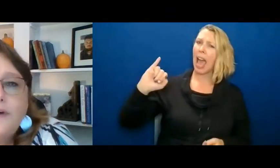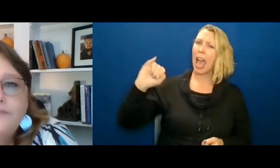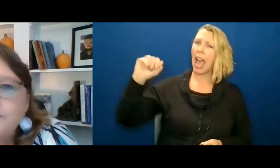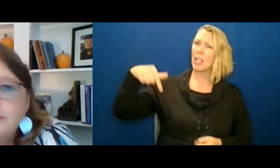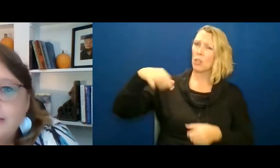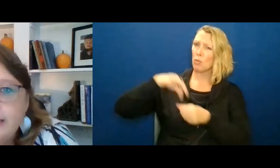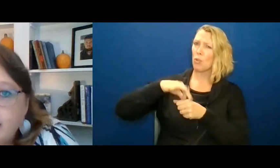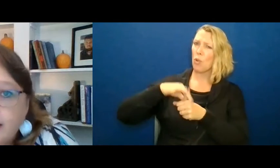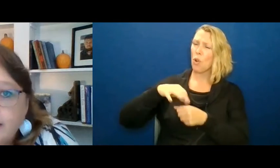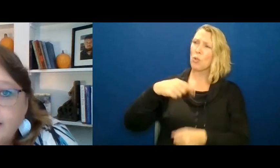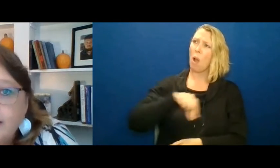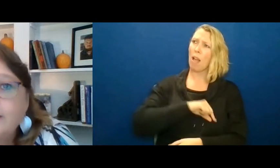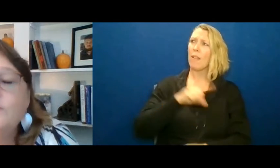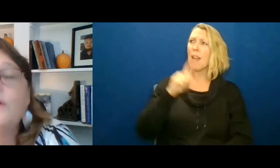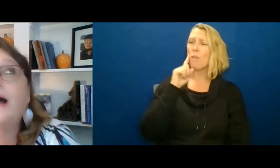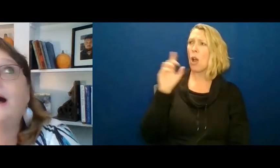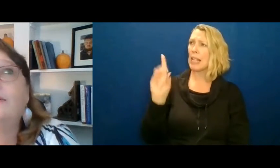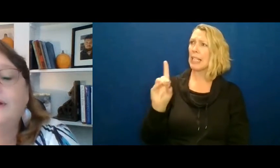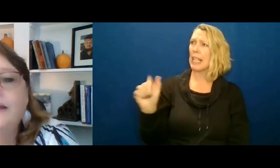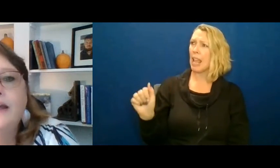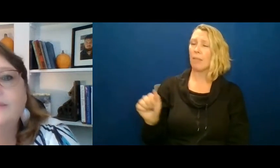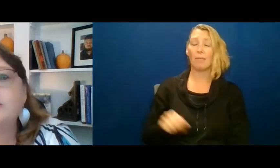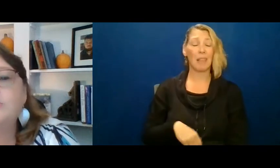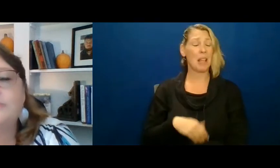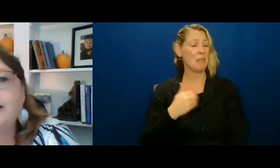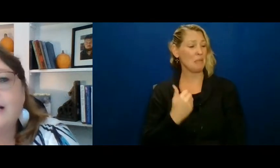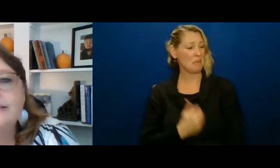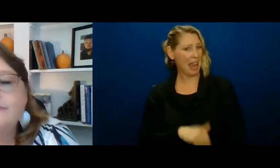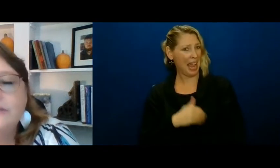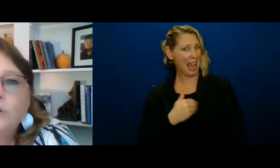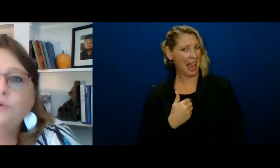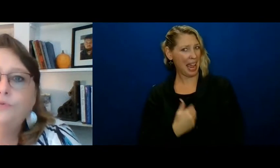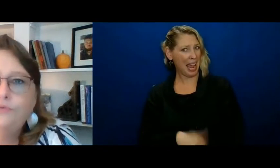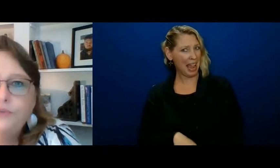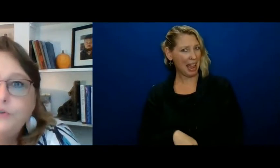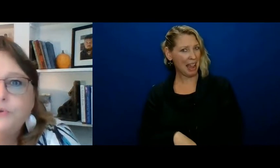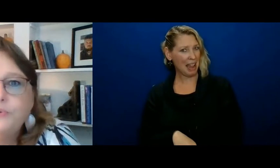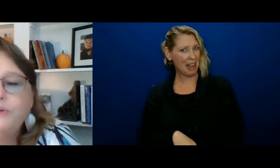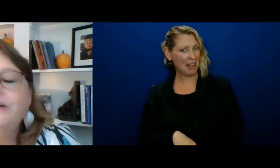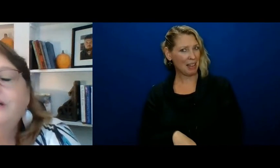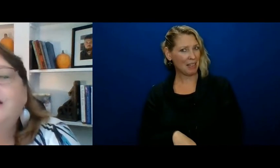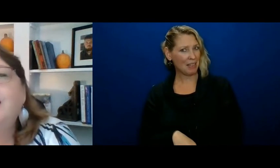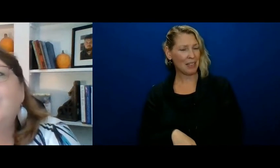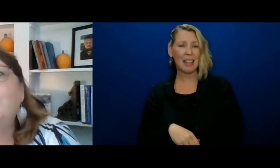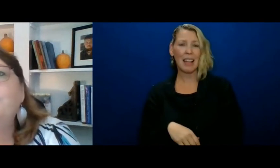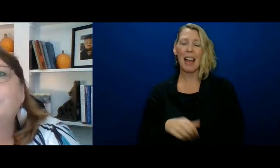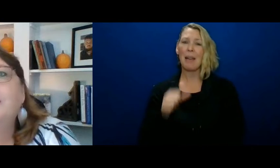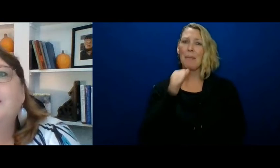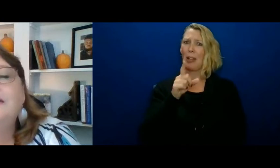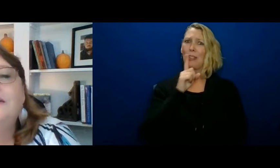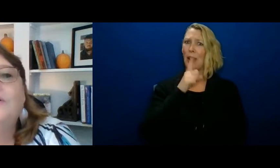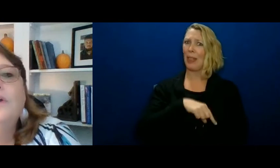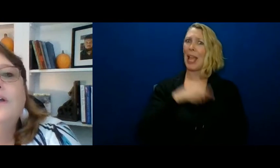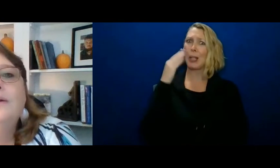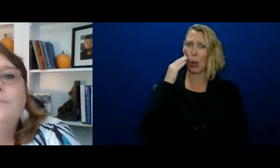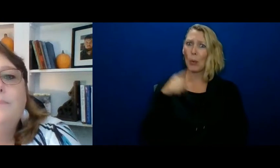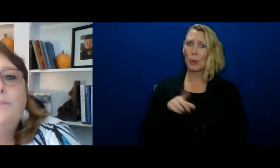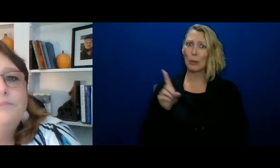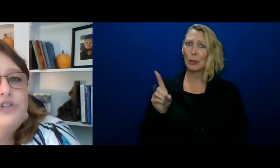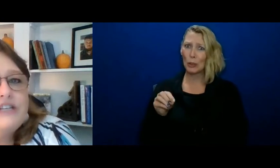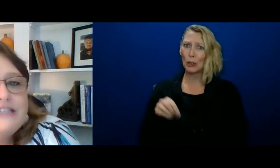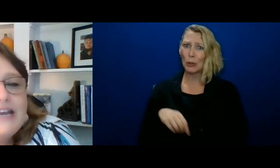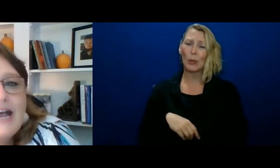to qualify for DDA wow I'm not sure my guys even know you do you know